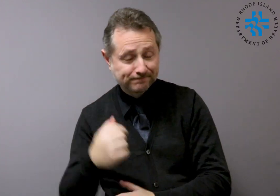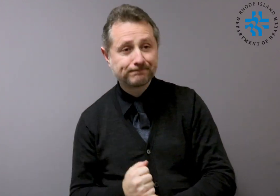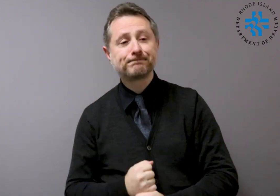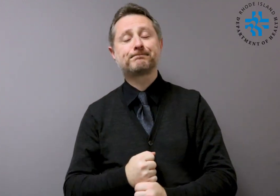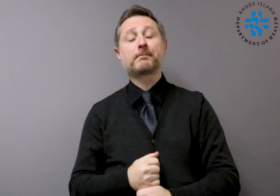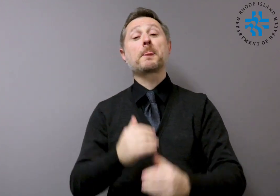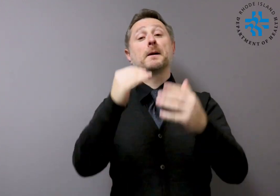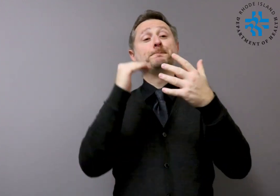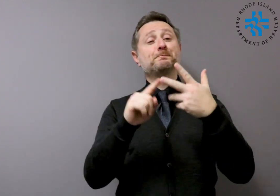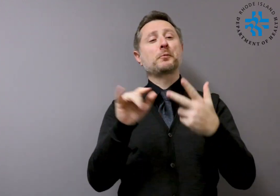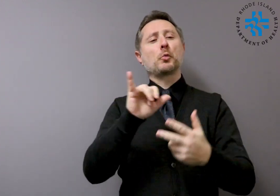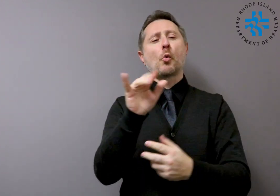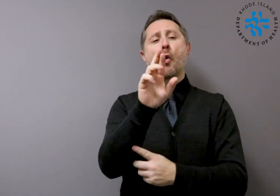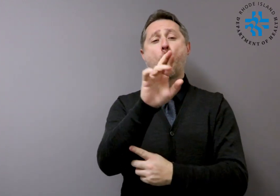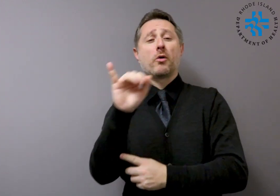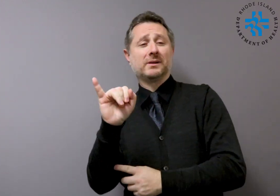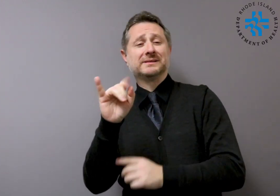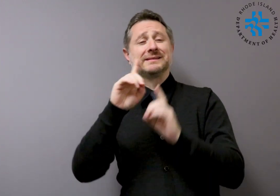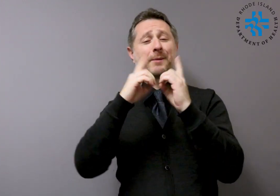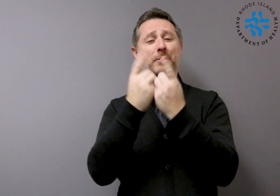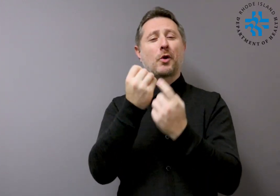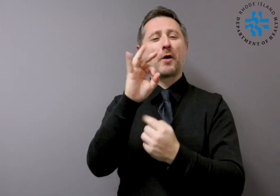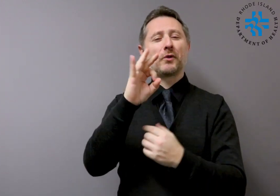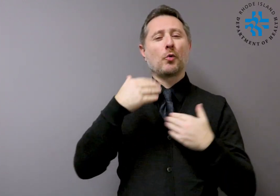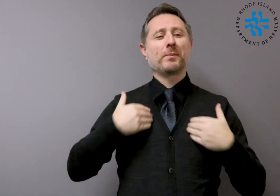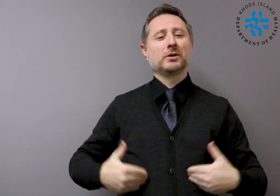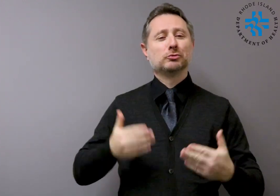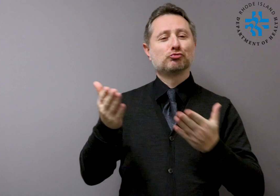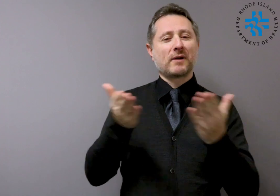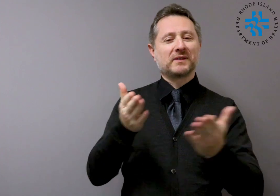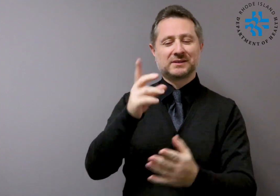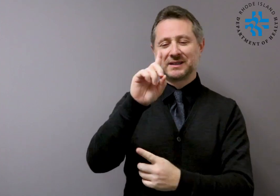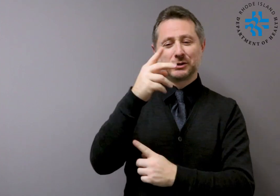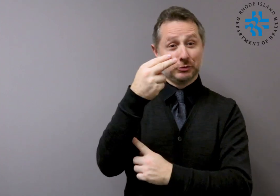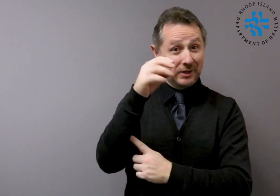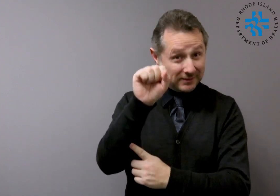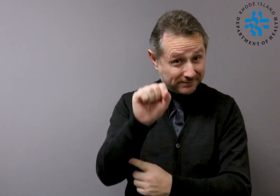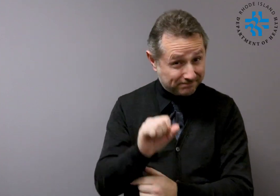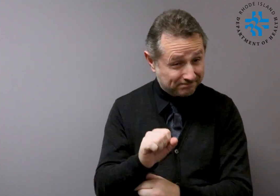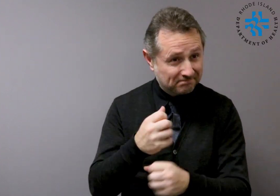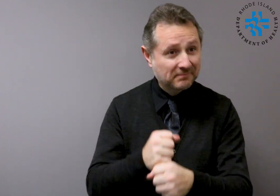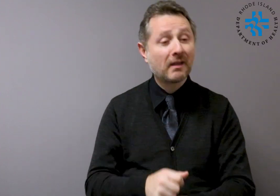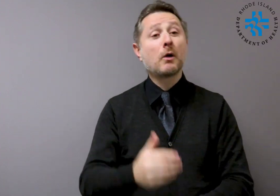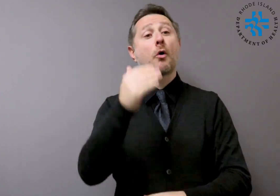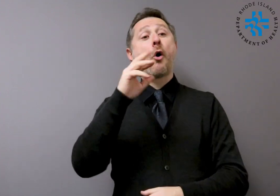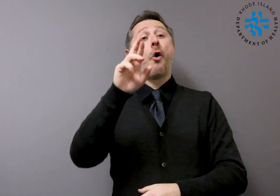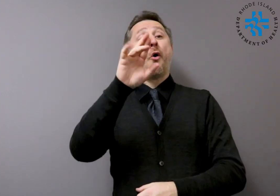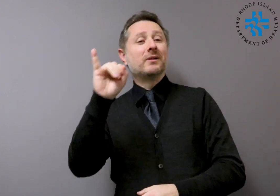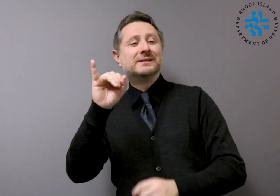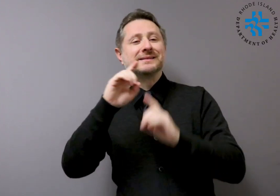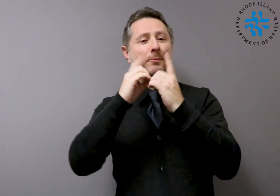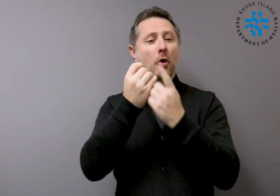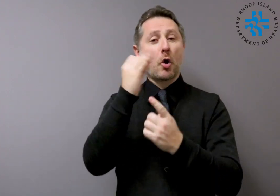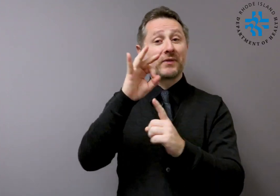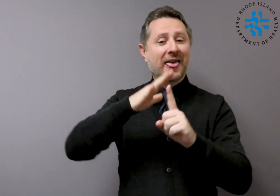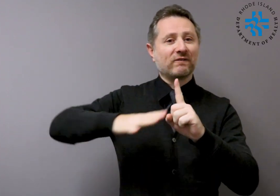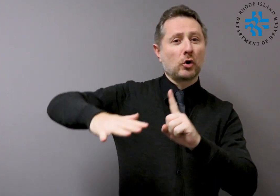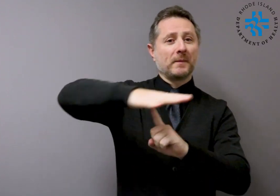Committee to track any clinical and epidemiological developments related to COVID-19 and the COVID